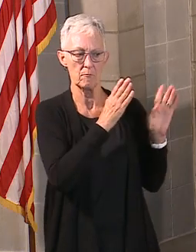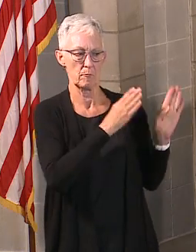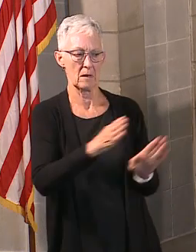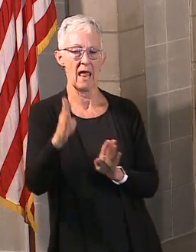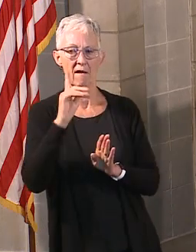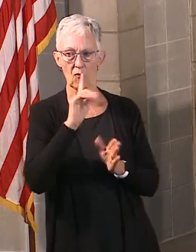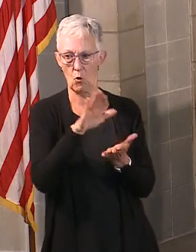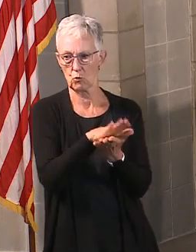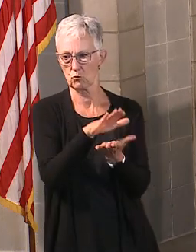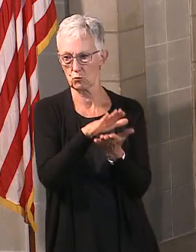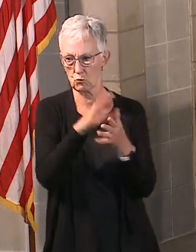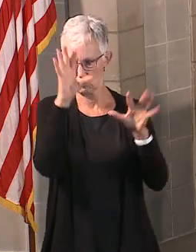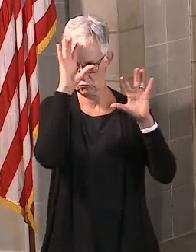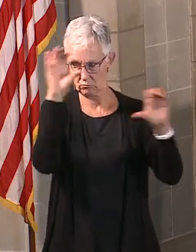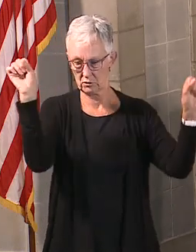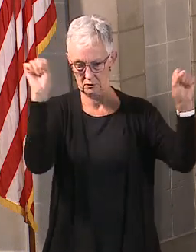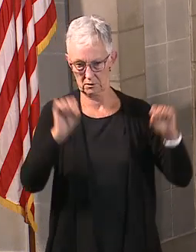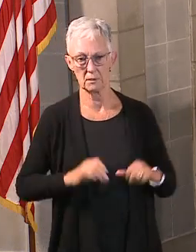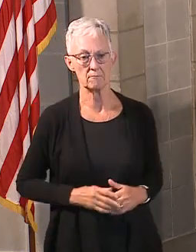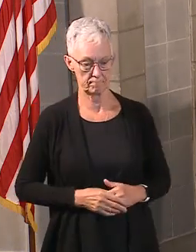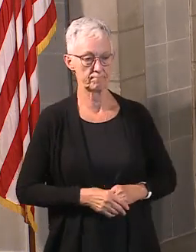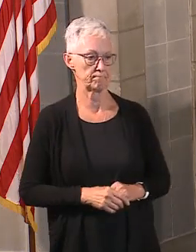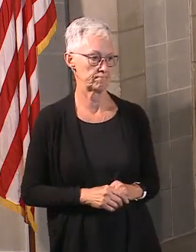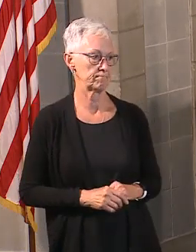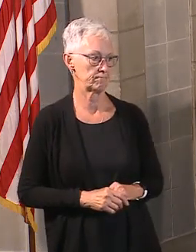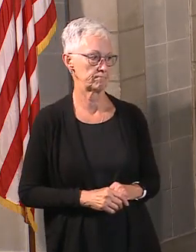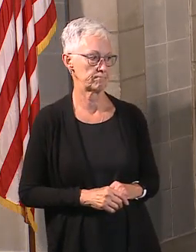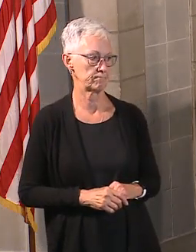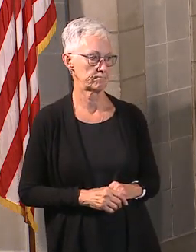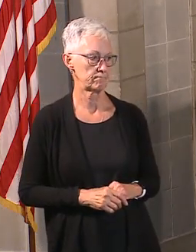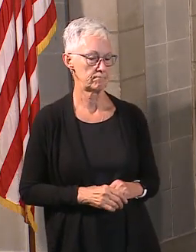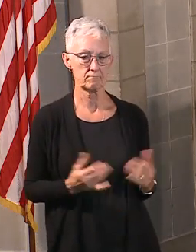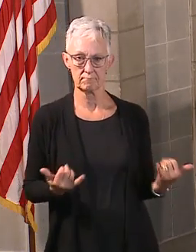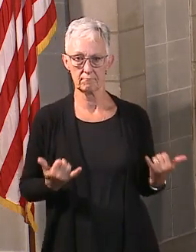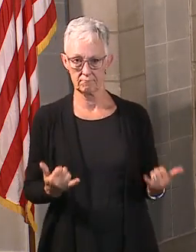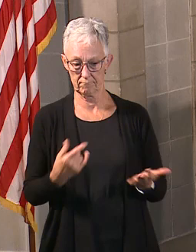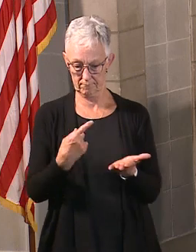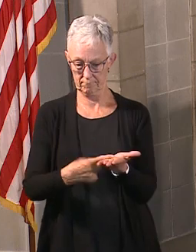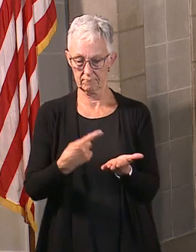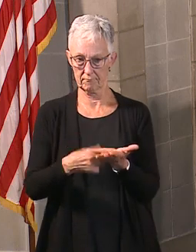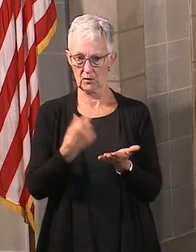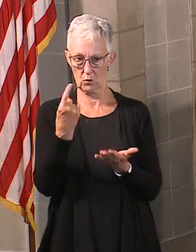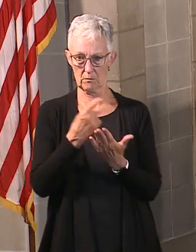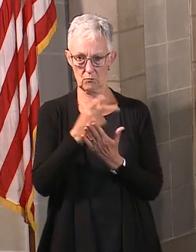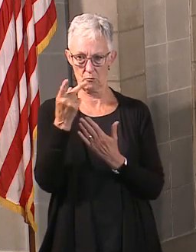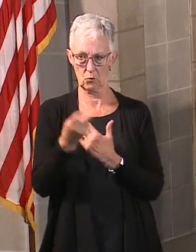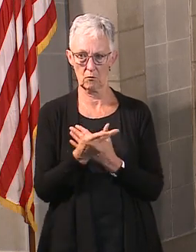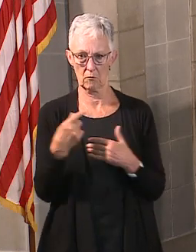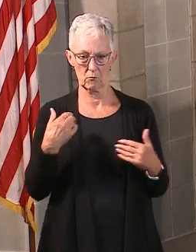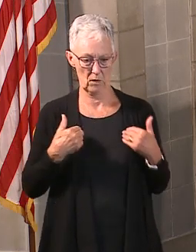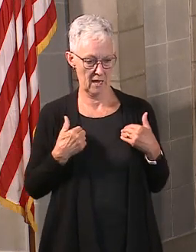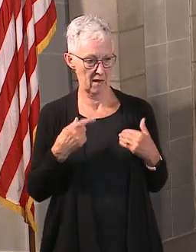Next, I want to talk about one of the programs we have for our federally qualified healthcare